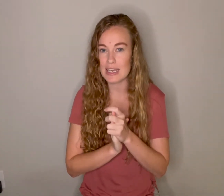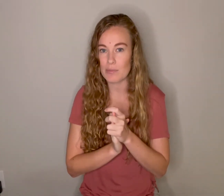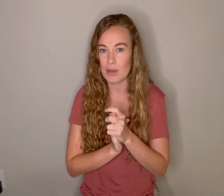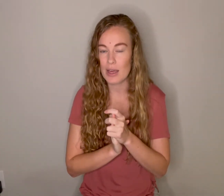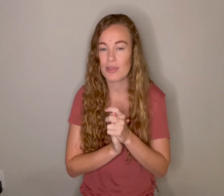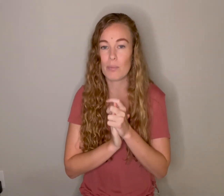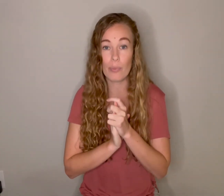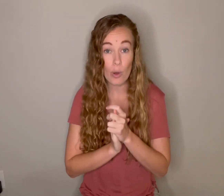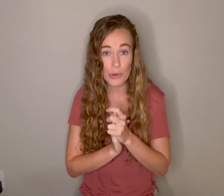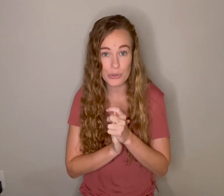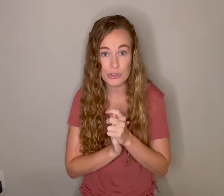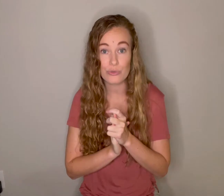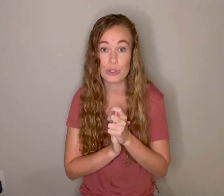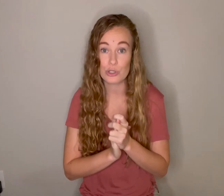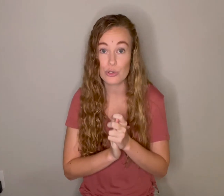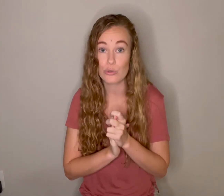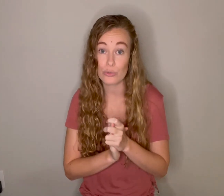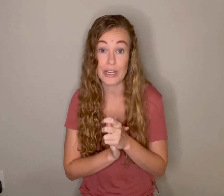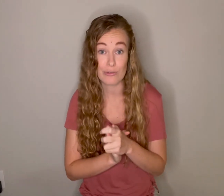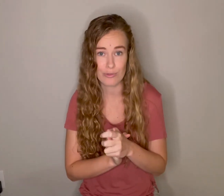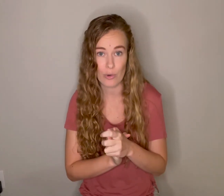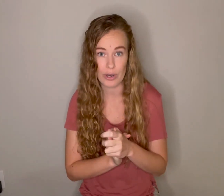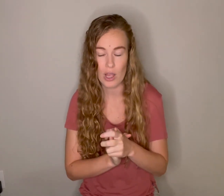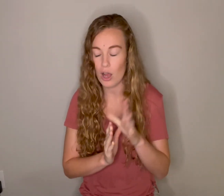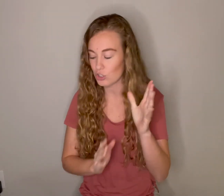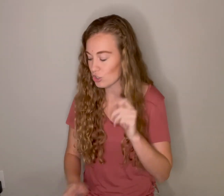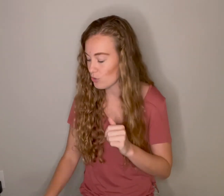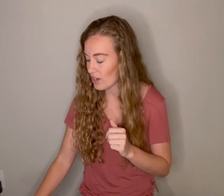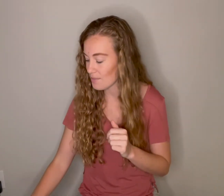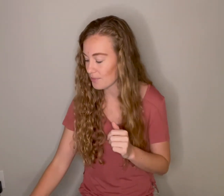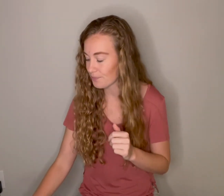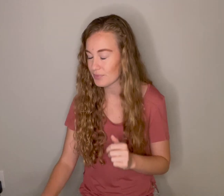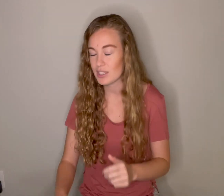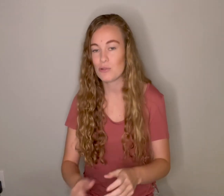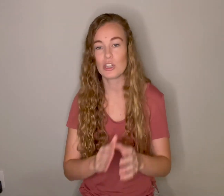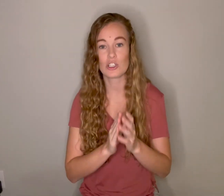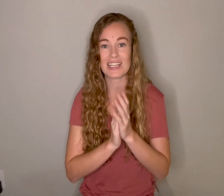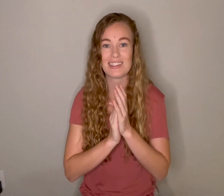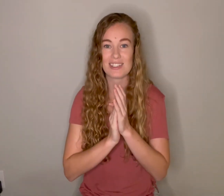the pulse for two, three, and four. I'll show you what I mean. It would look like this.